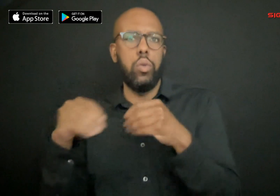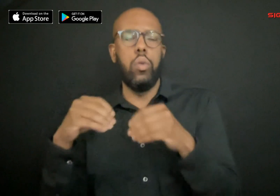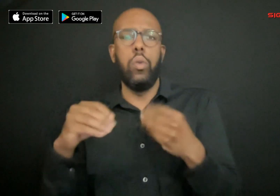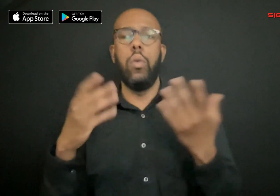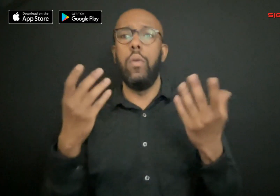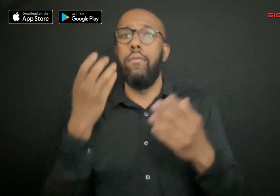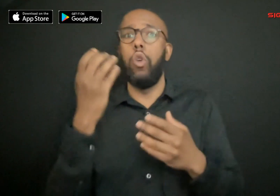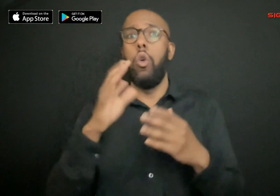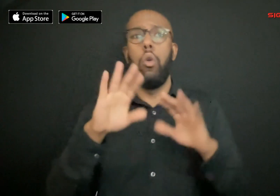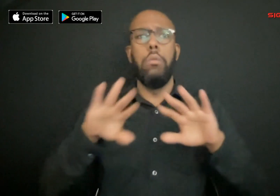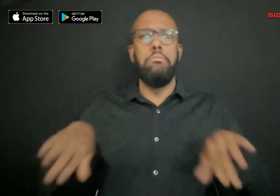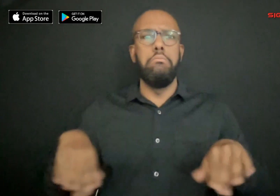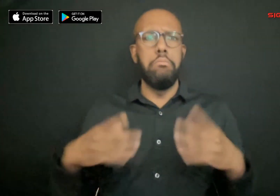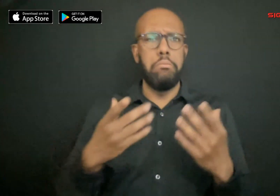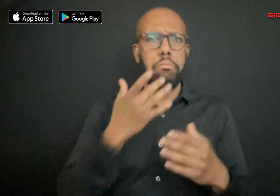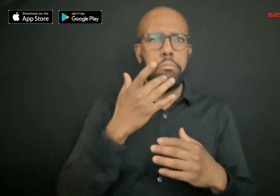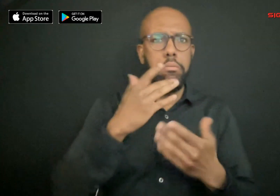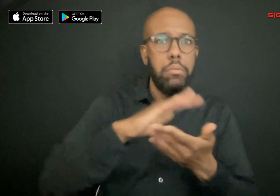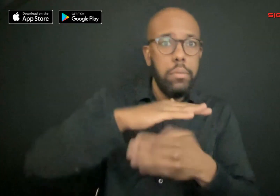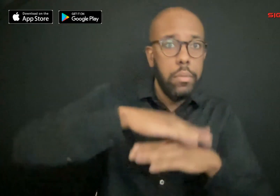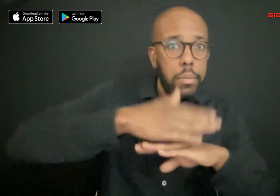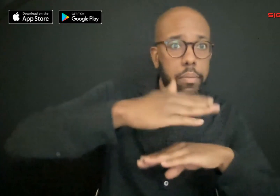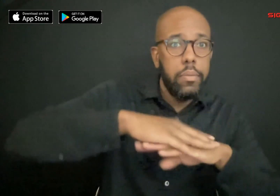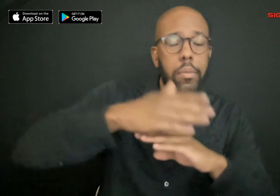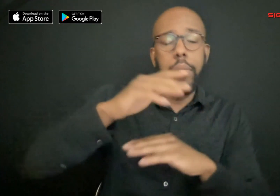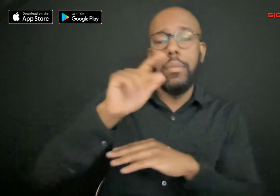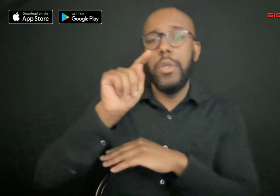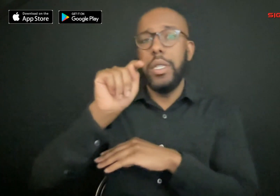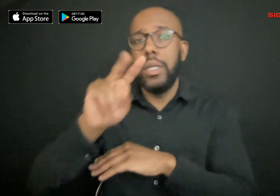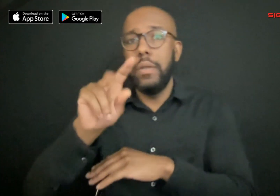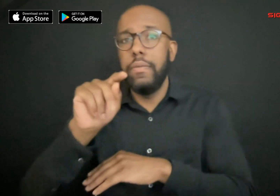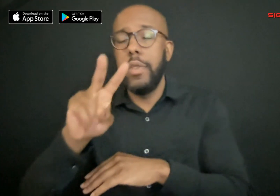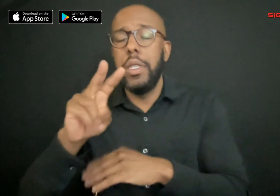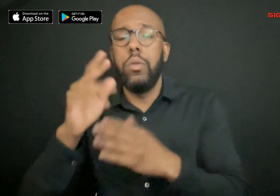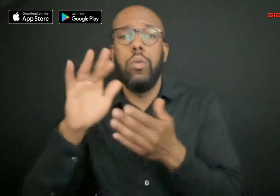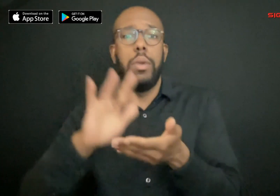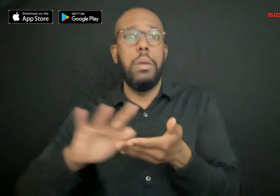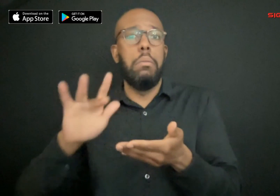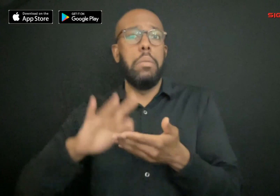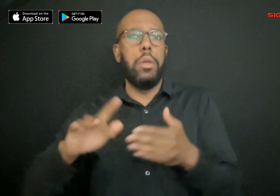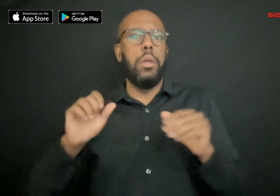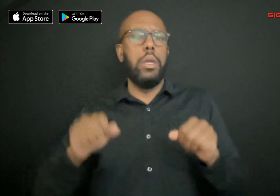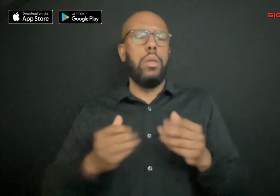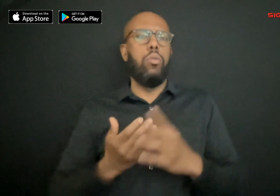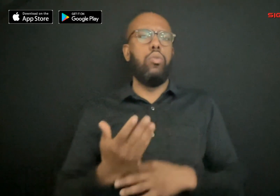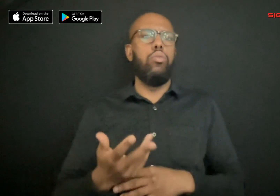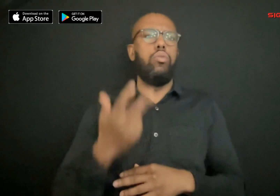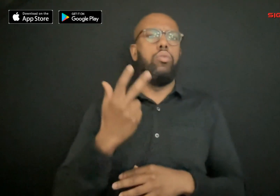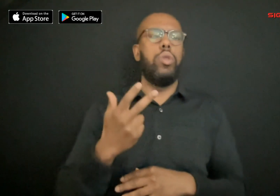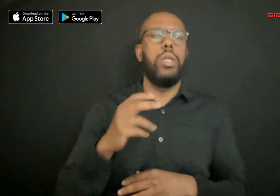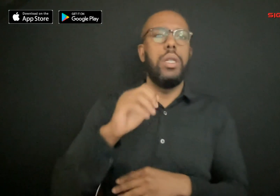But if you prefer to watch on a laptop, television, or iPad, you can through Apple TV,